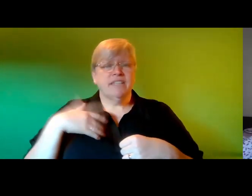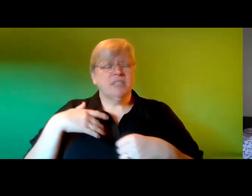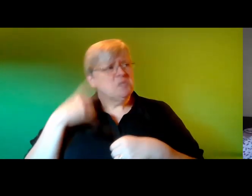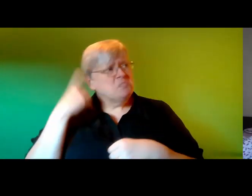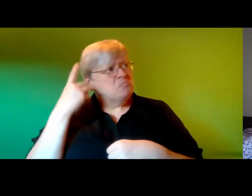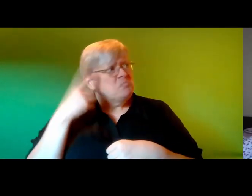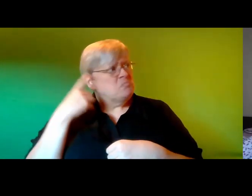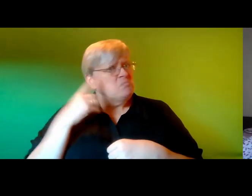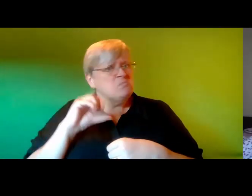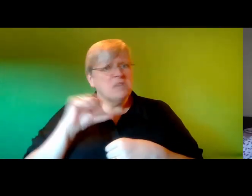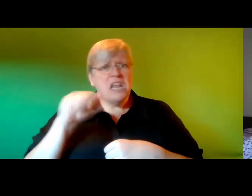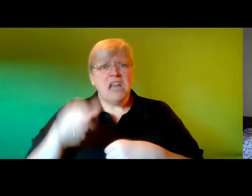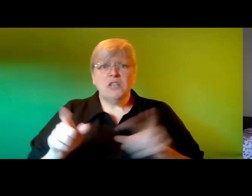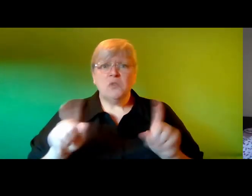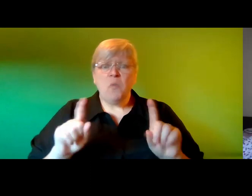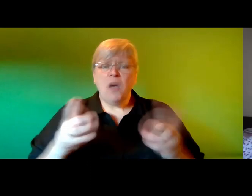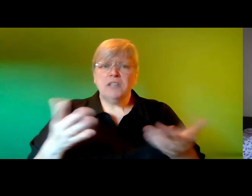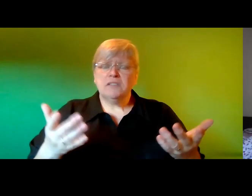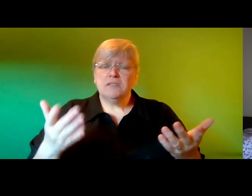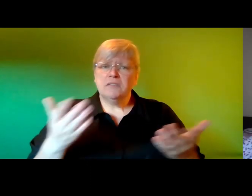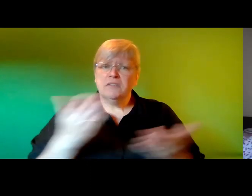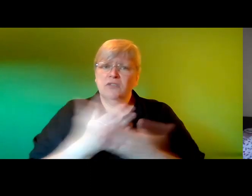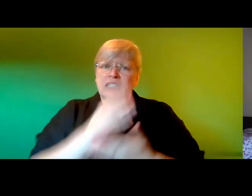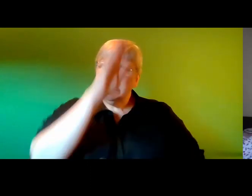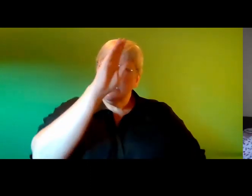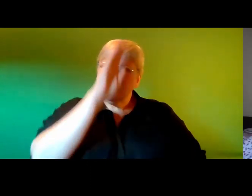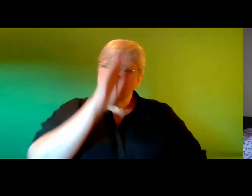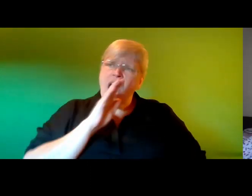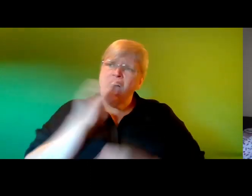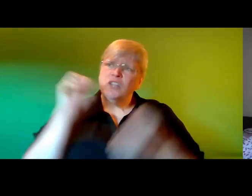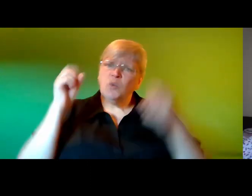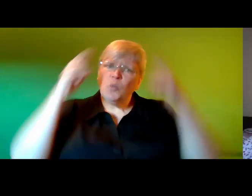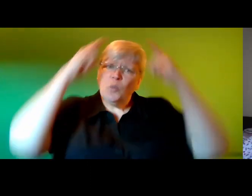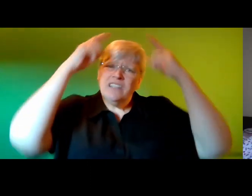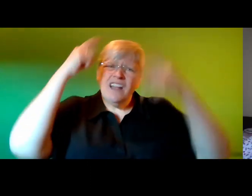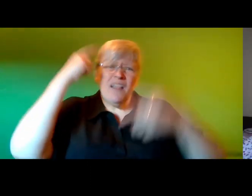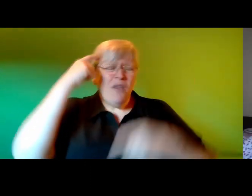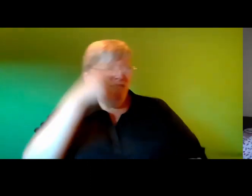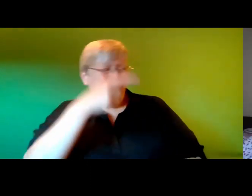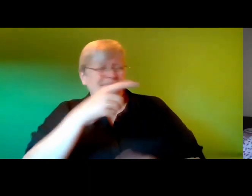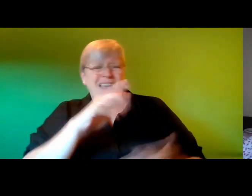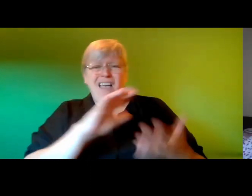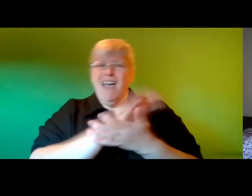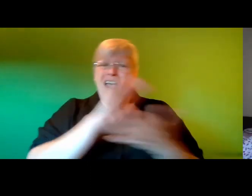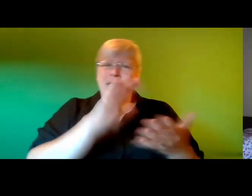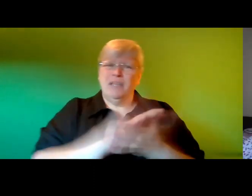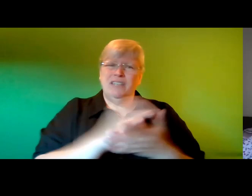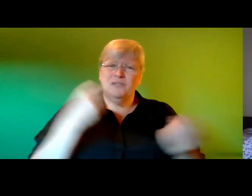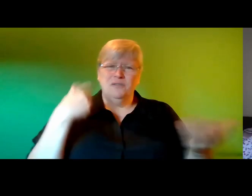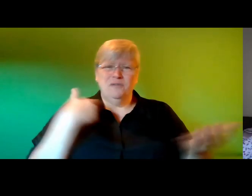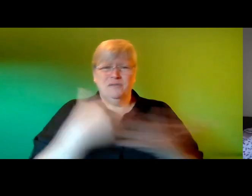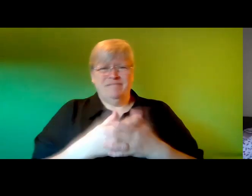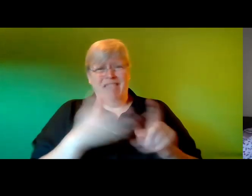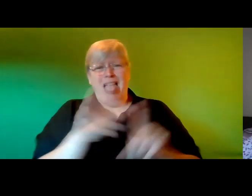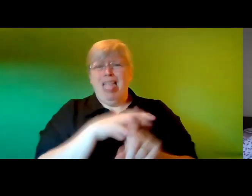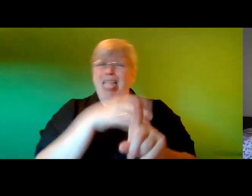would do next it was so sad the wizard thought that some people were so willing to brainwash individuals into believing they